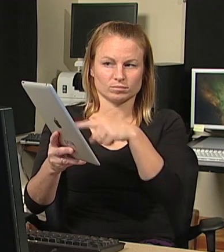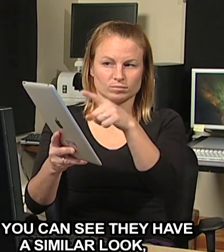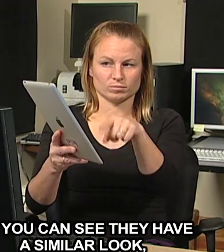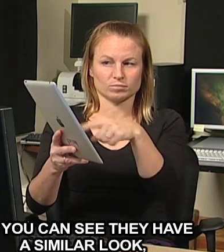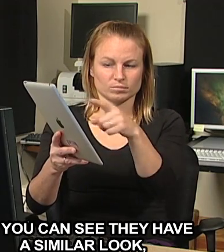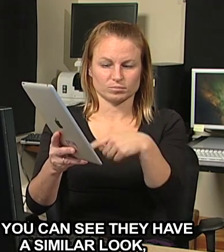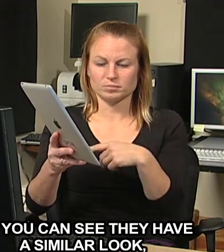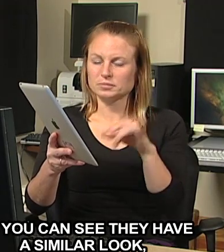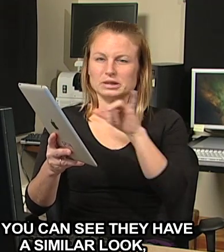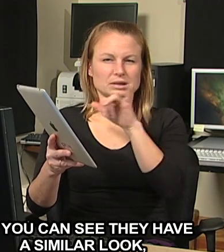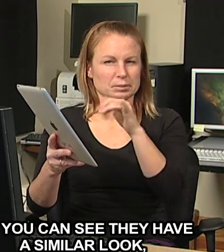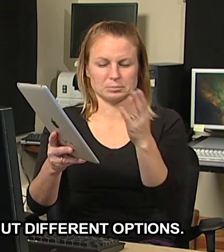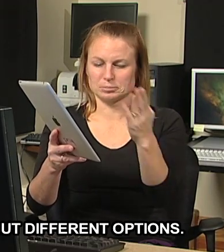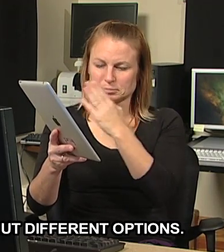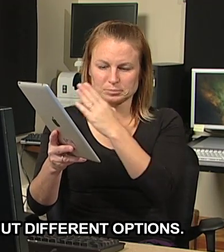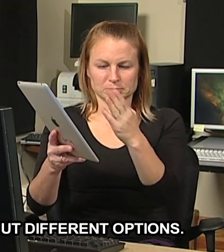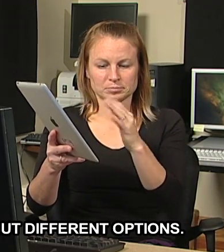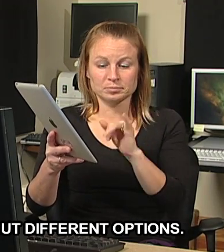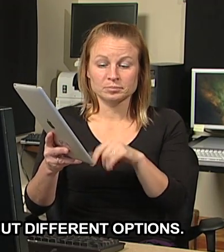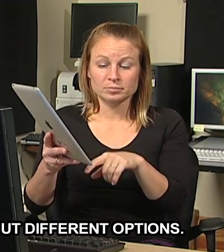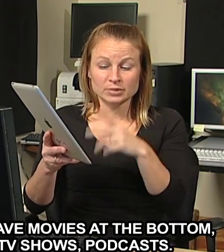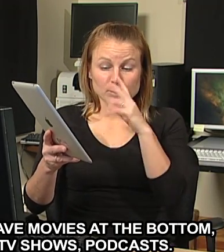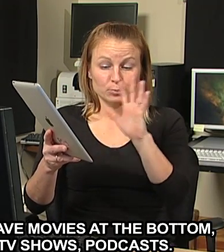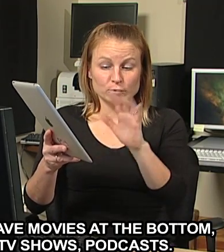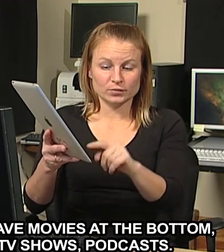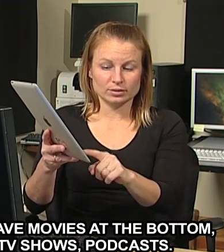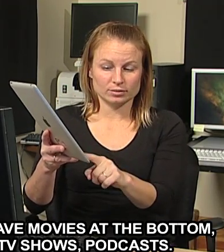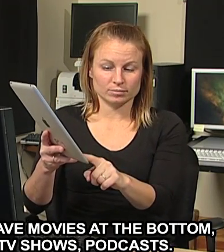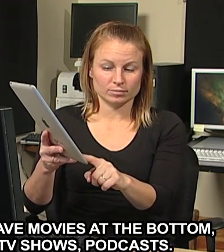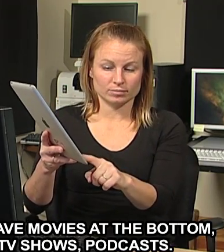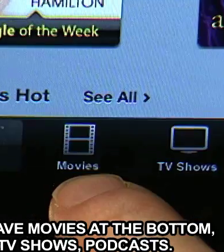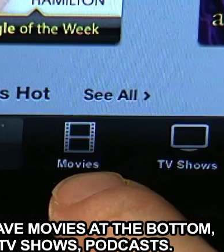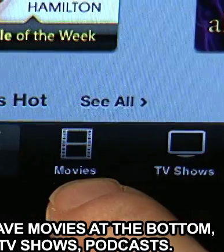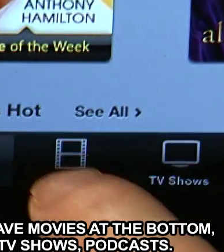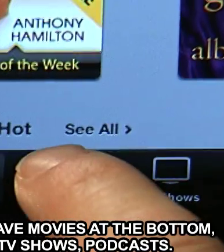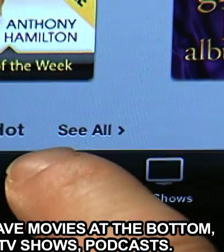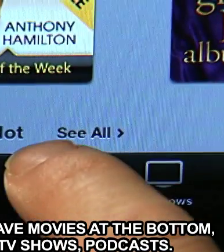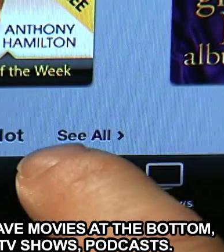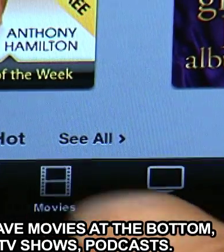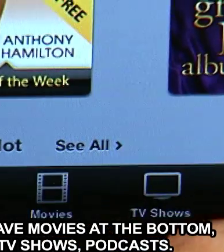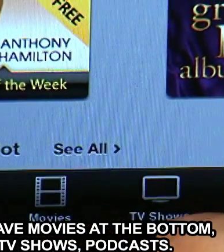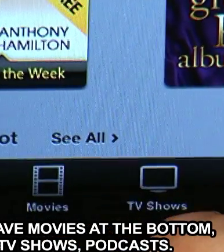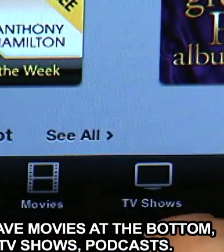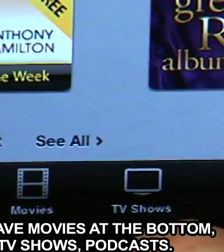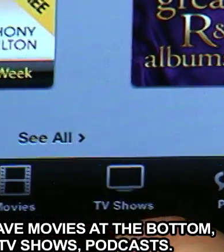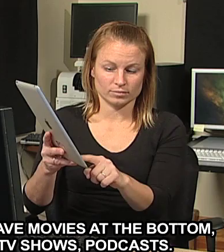As you can see they have a similar look but different options. We have movies at the bottom, TV shows,